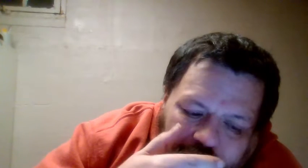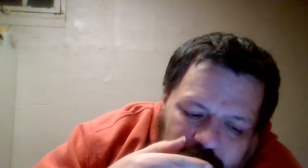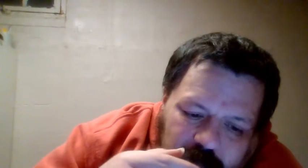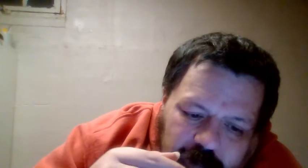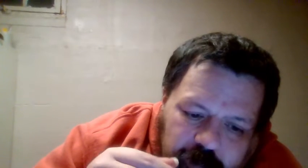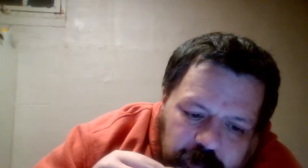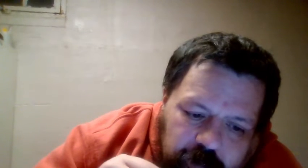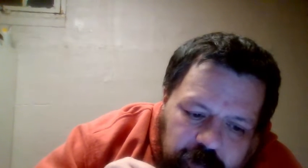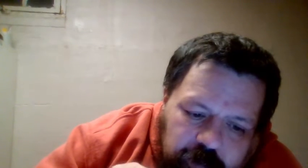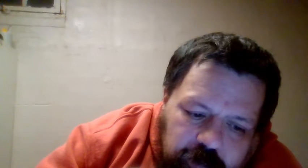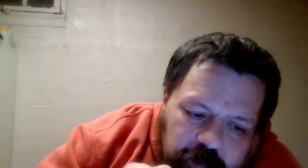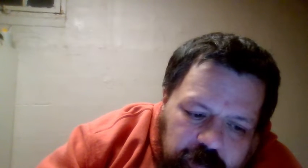Oh,